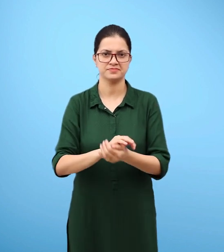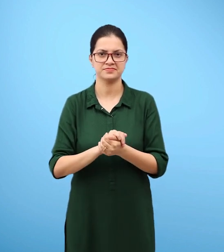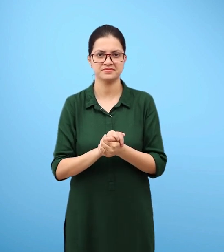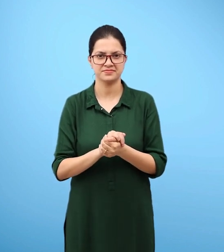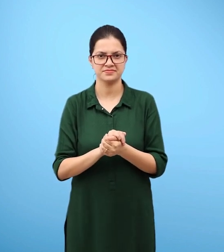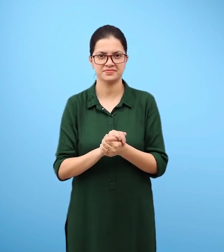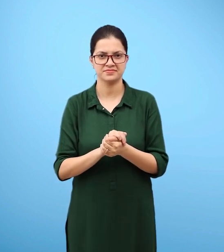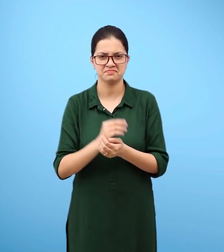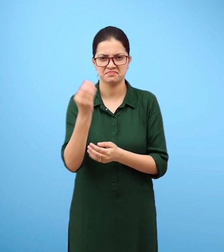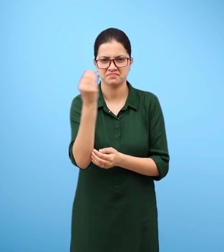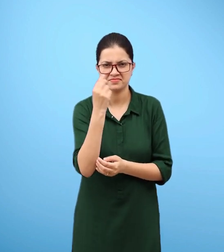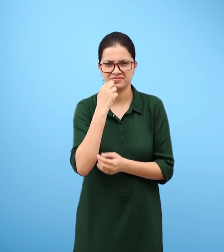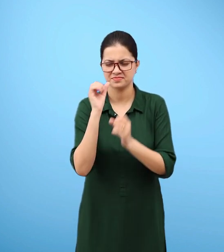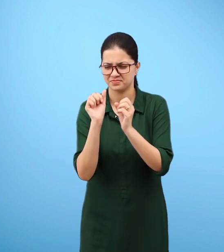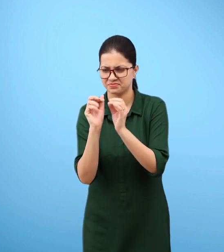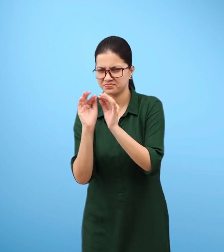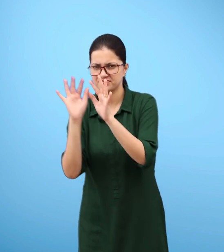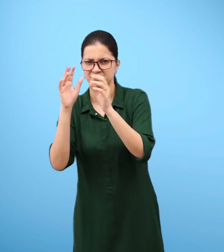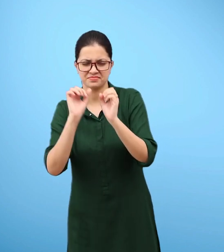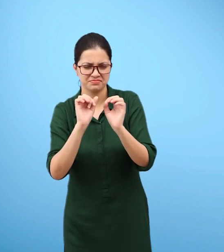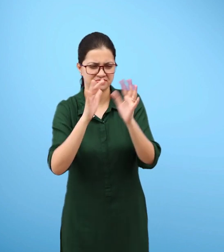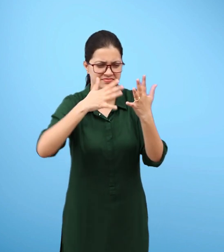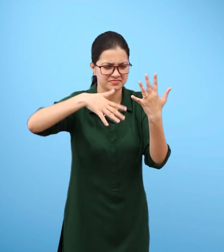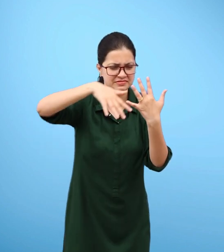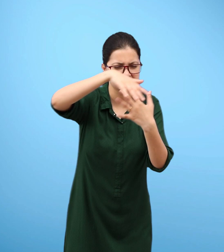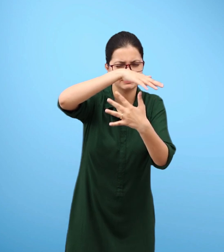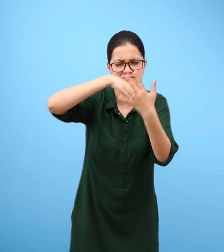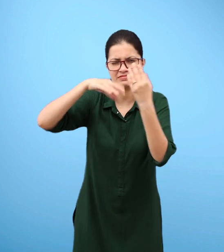Dust particles are always present in air.